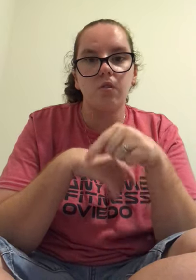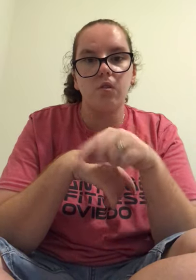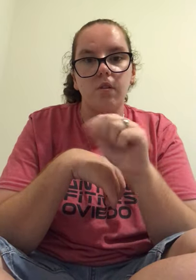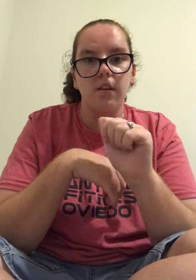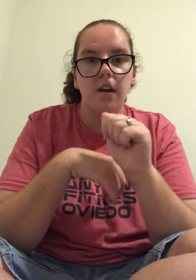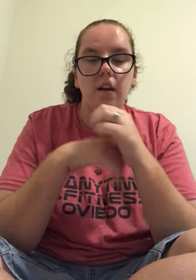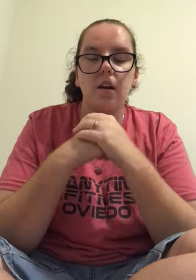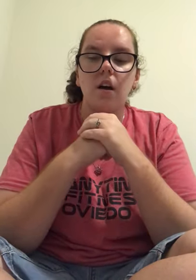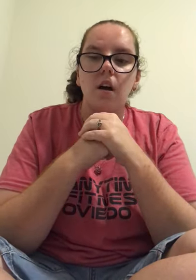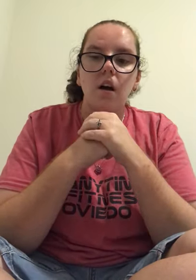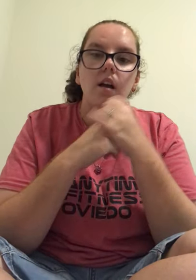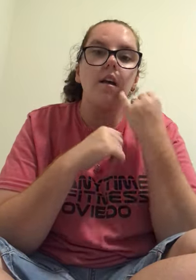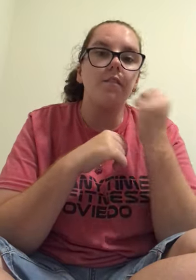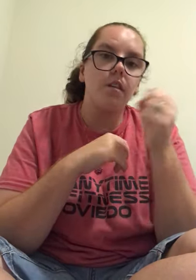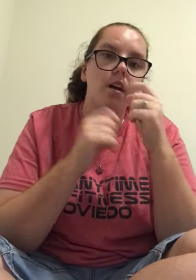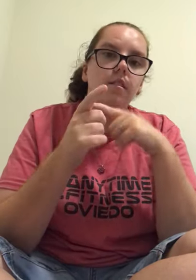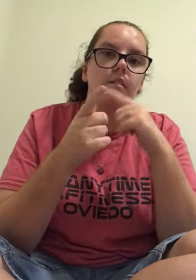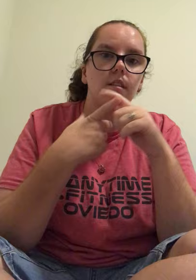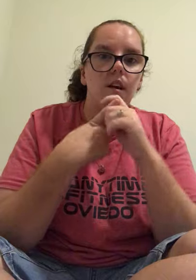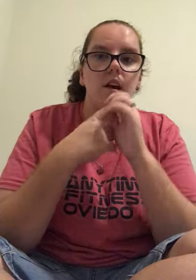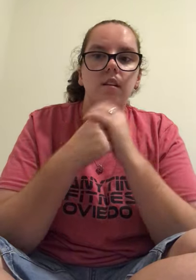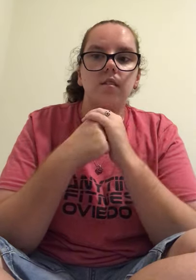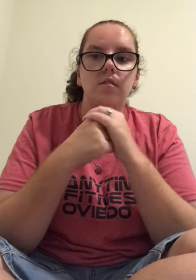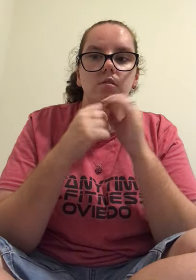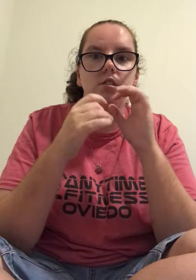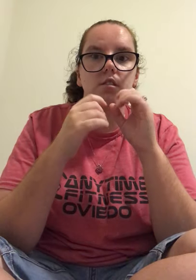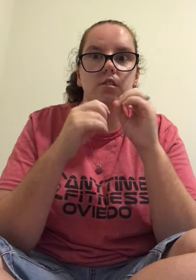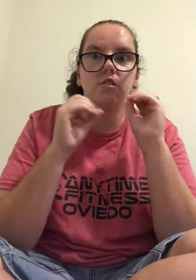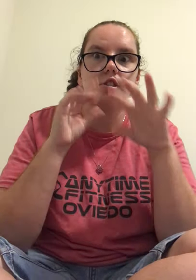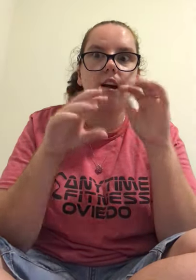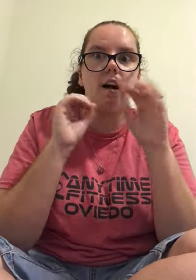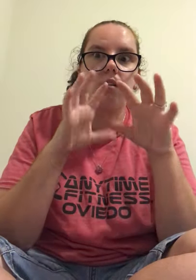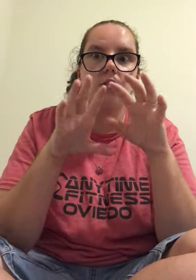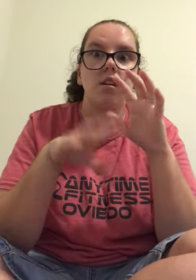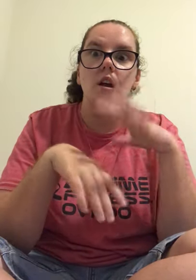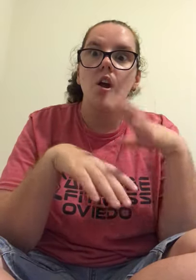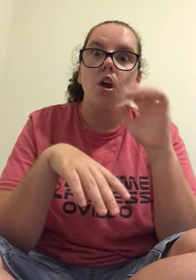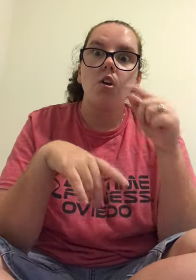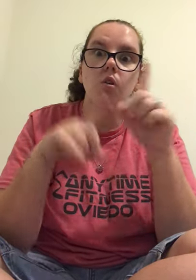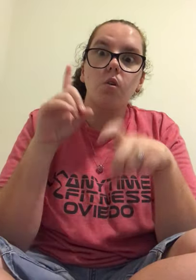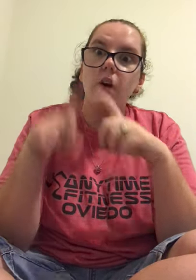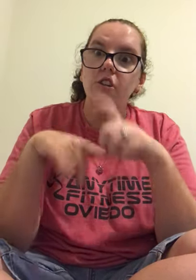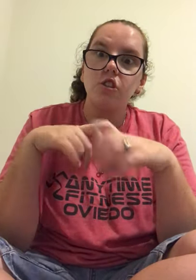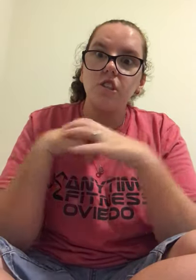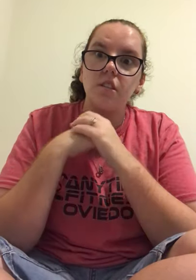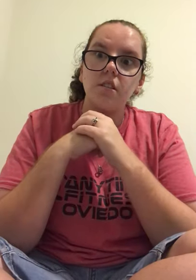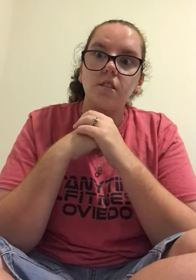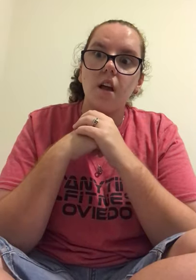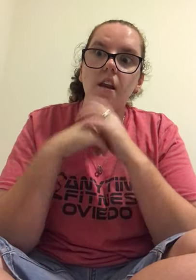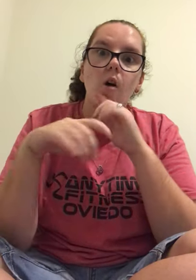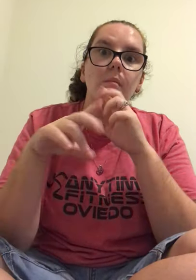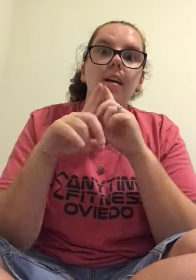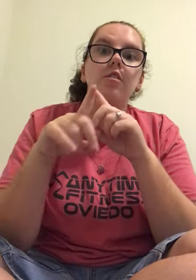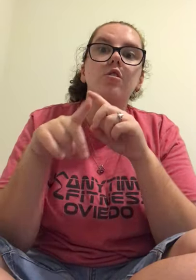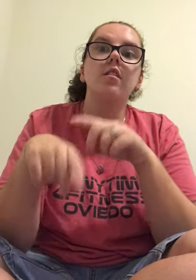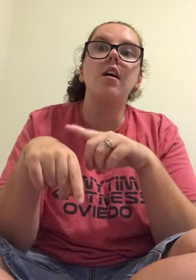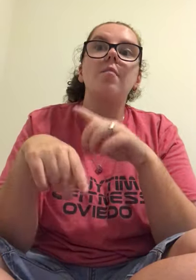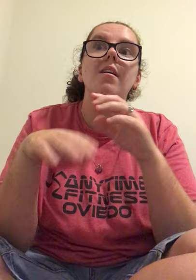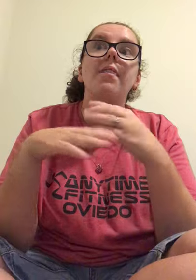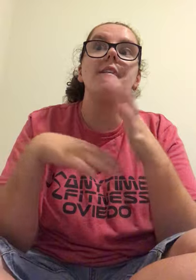Q&A if yes then just shout your questions and I'll be answering them in the